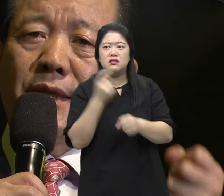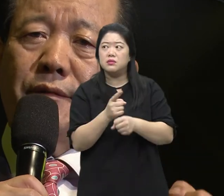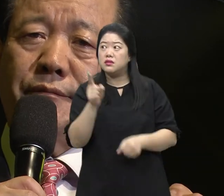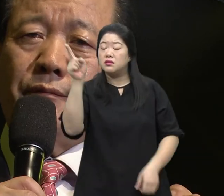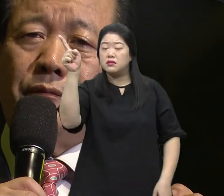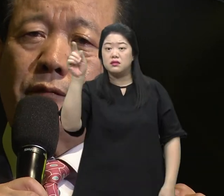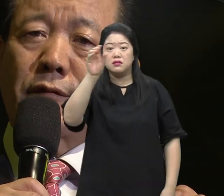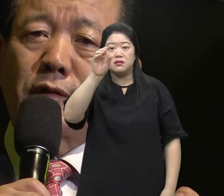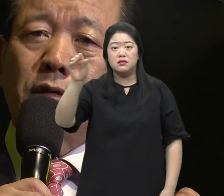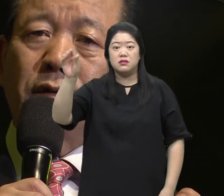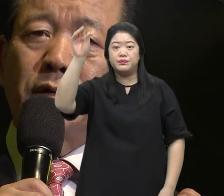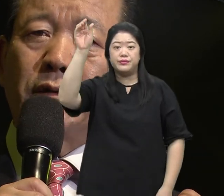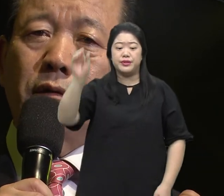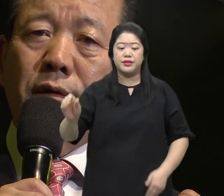Lay it at the foot of the cross.